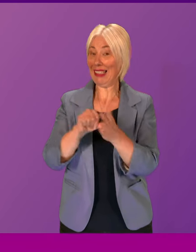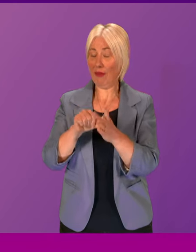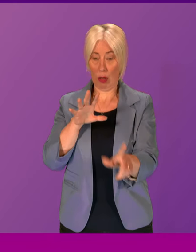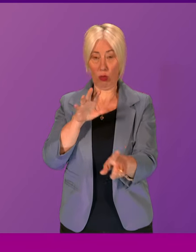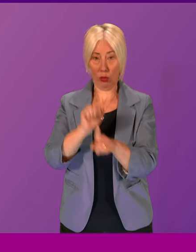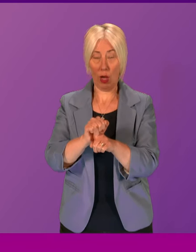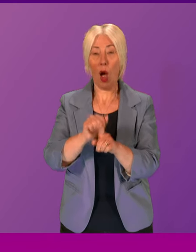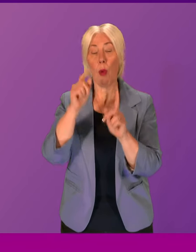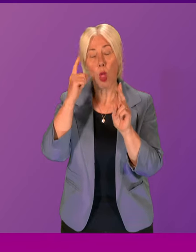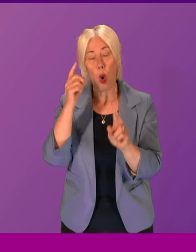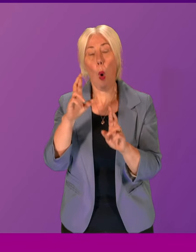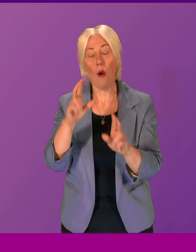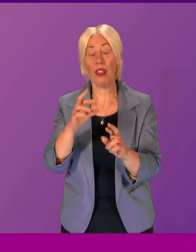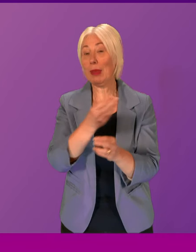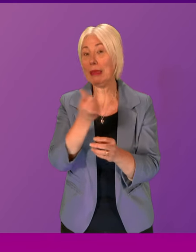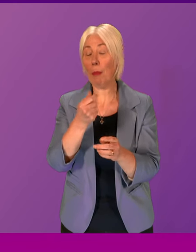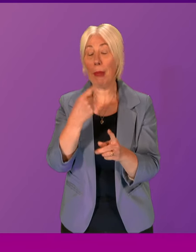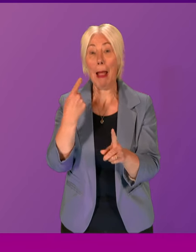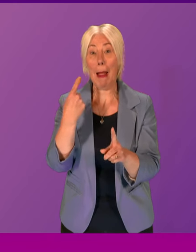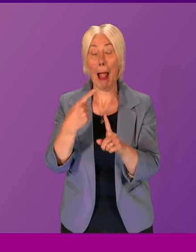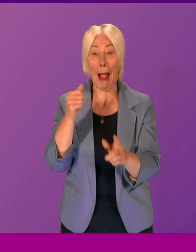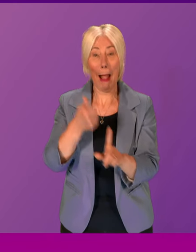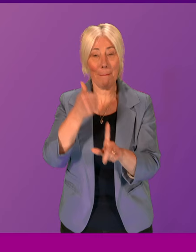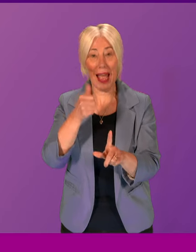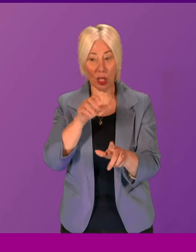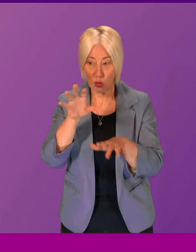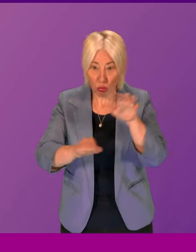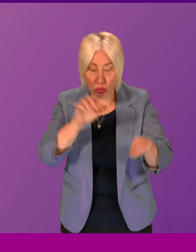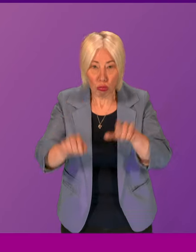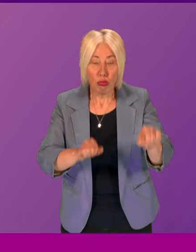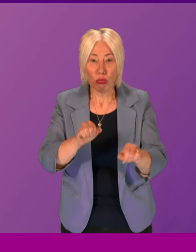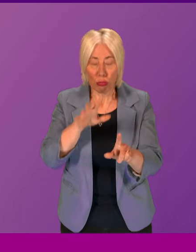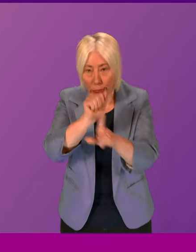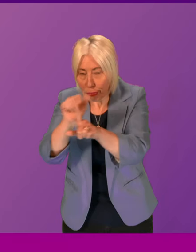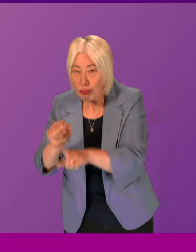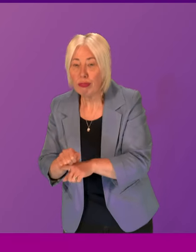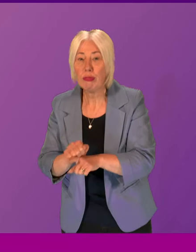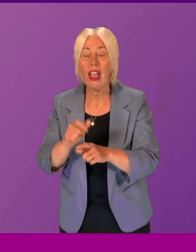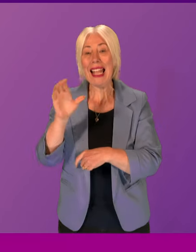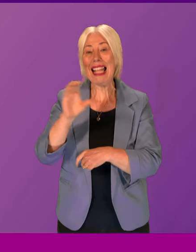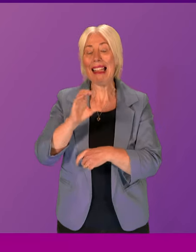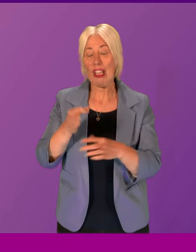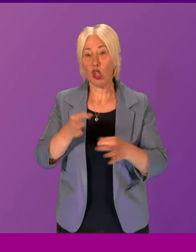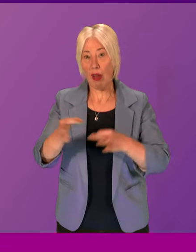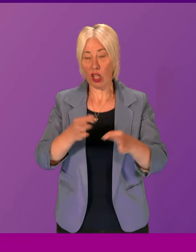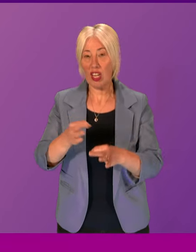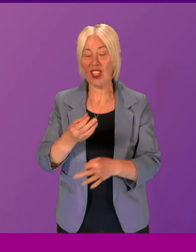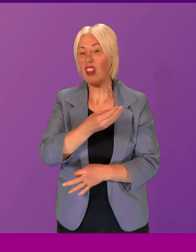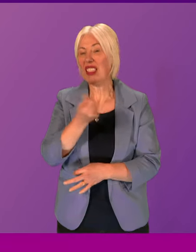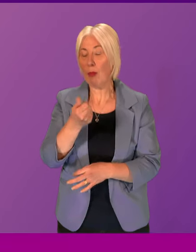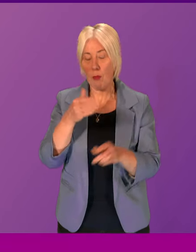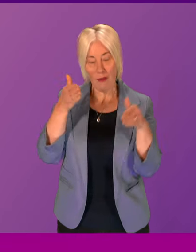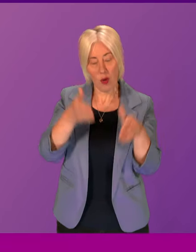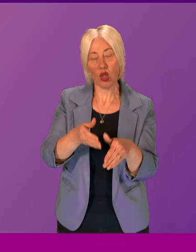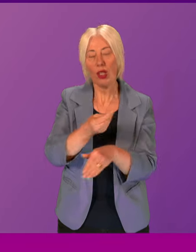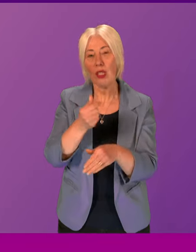MUP impacts will be seen in the future for liver cancers. Our cancer strategy does place a focus on less survivable cancers, including, of course,